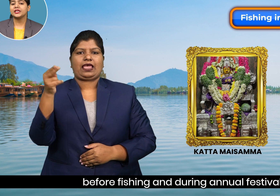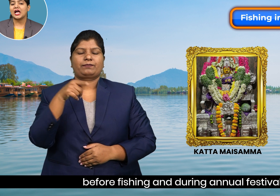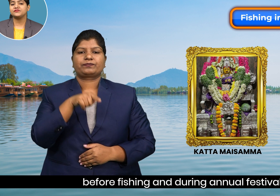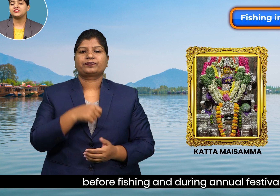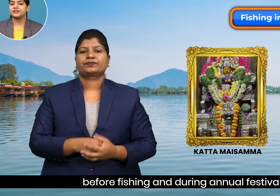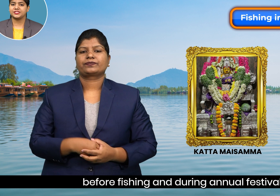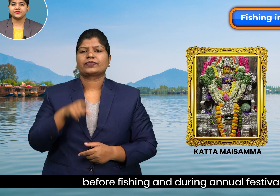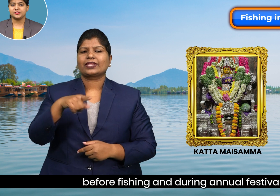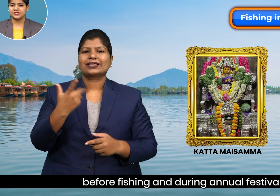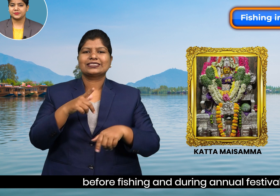annual festivals.